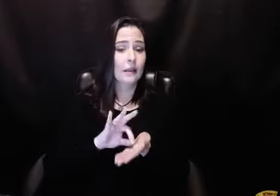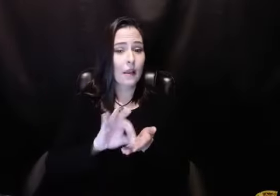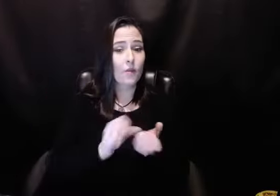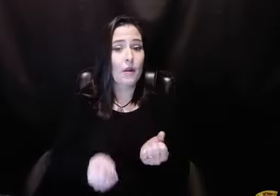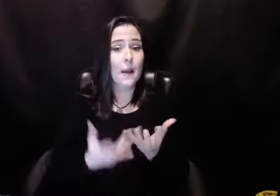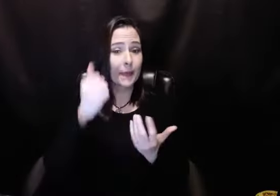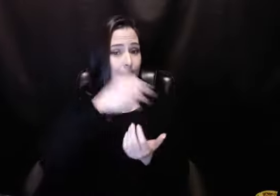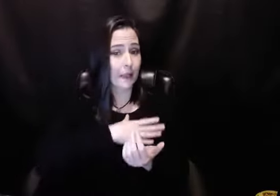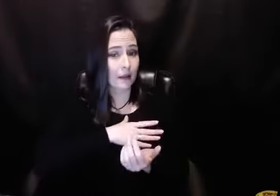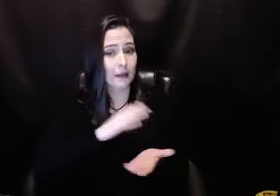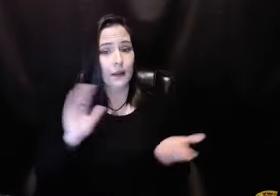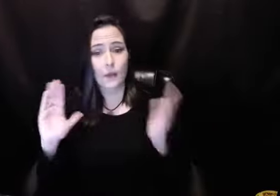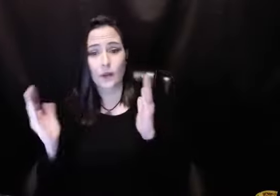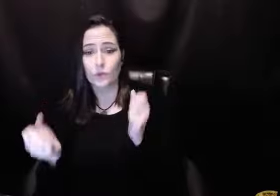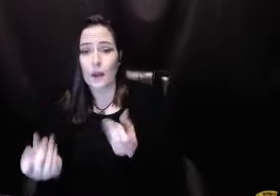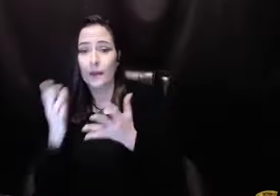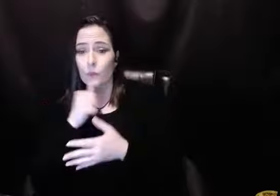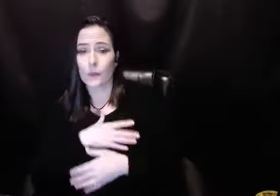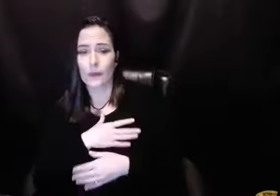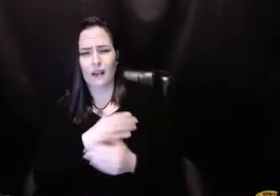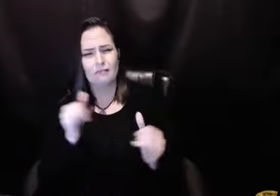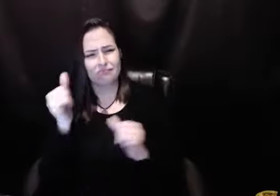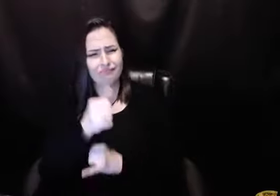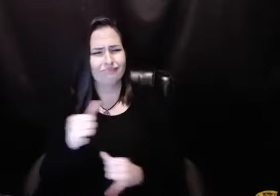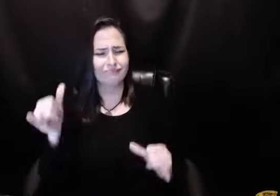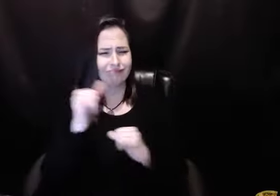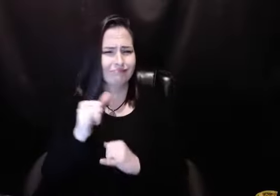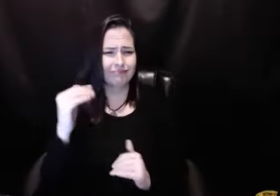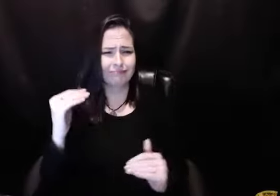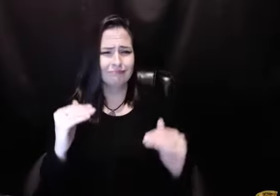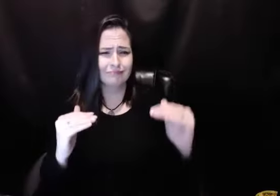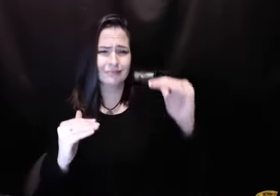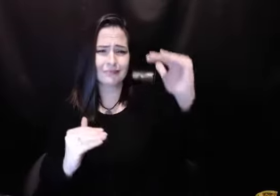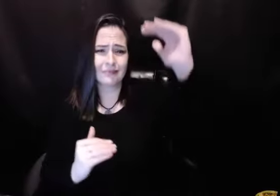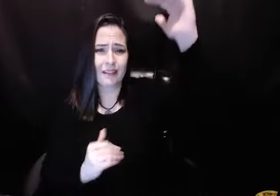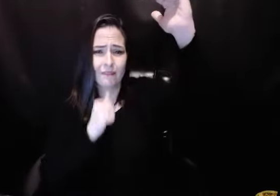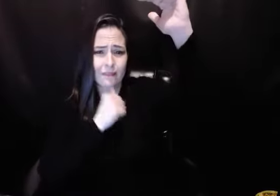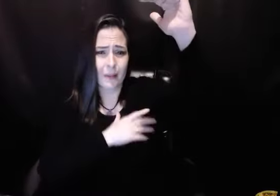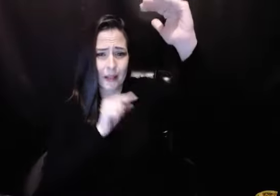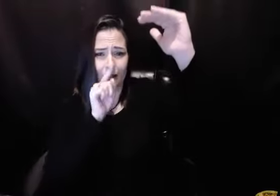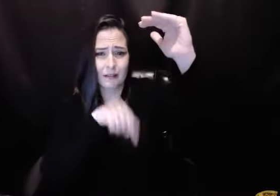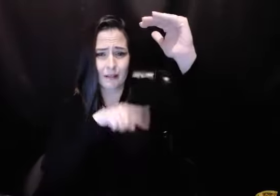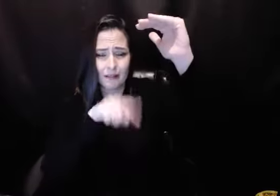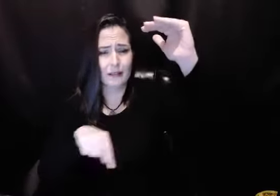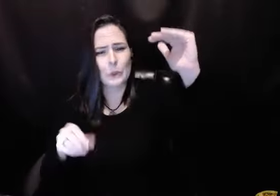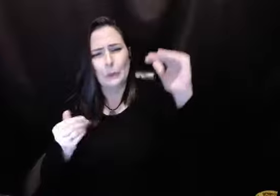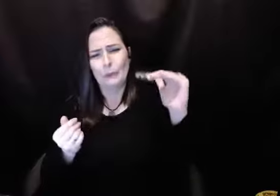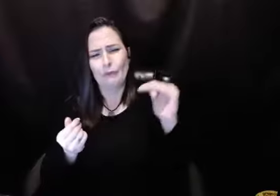Zoom meeting right at the moment. And if you could count up the number of women and the number of men, it would be disproportionately